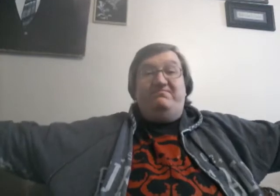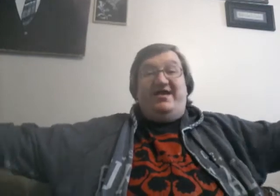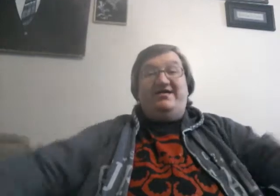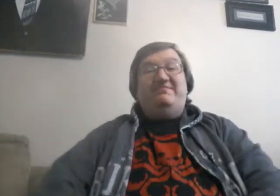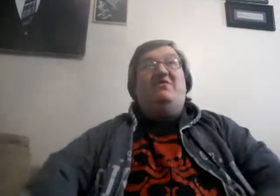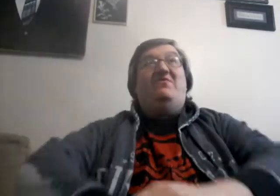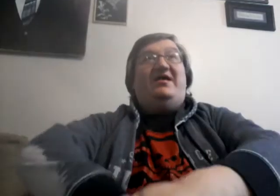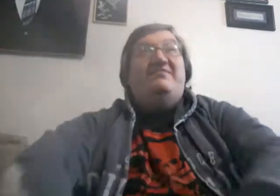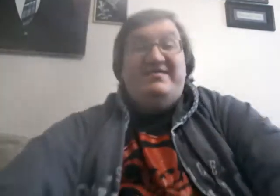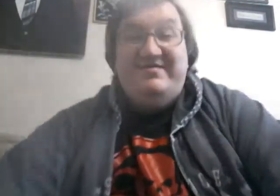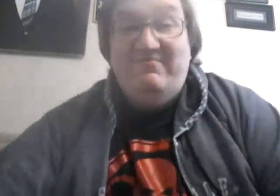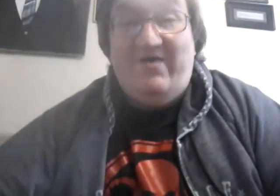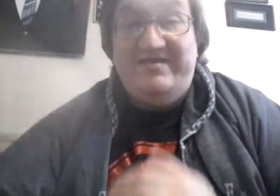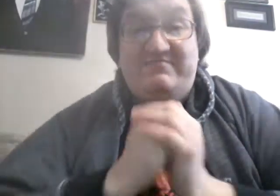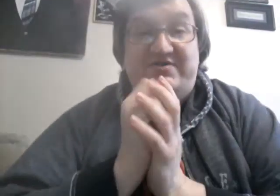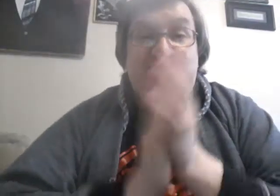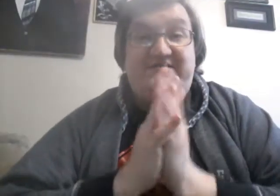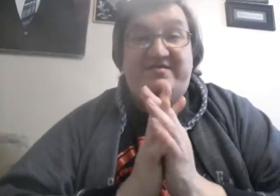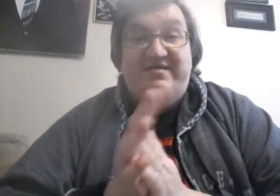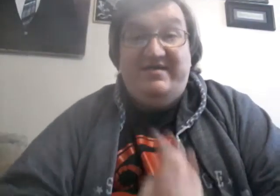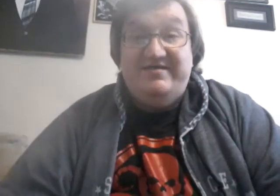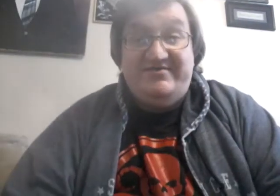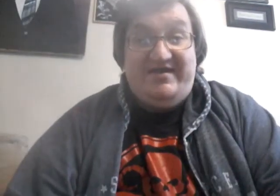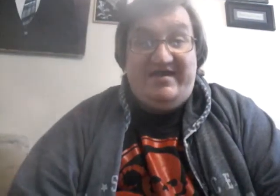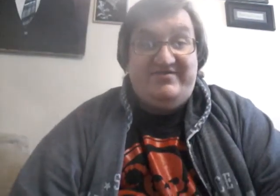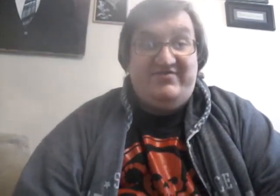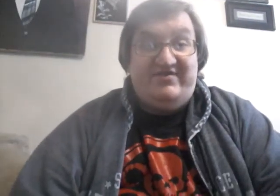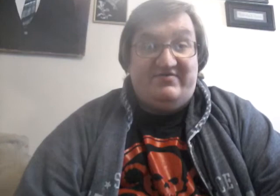Talking about WandaVision. Because I had a theory.